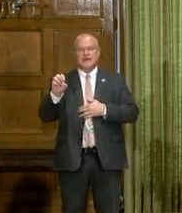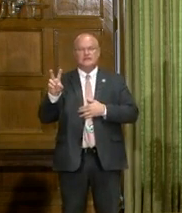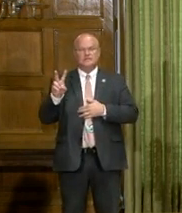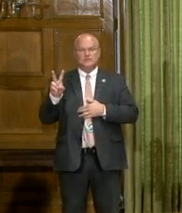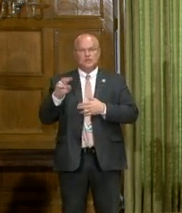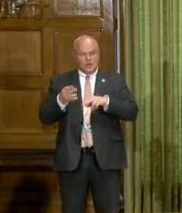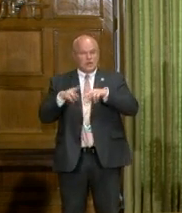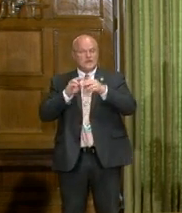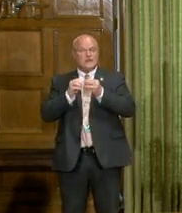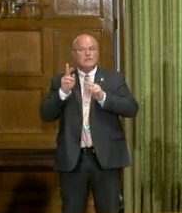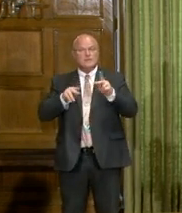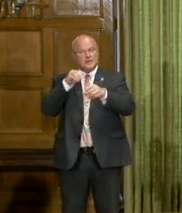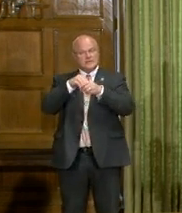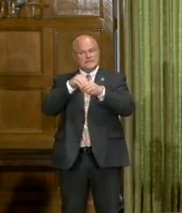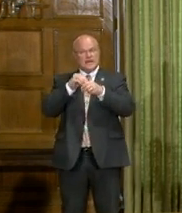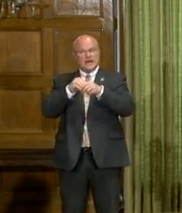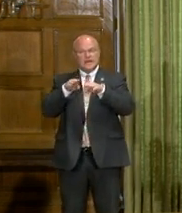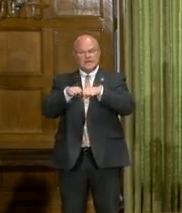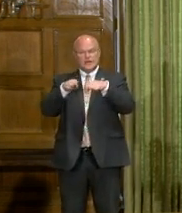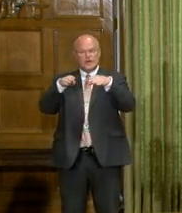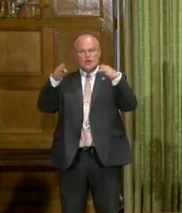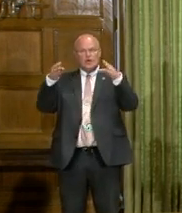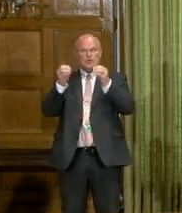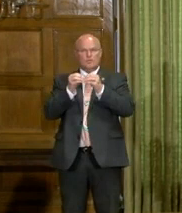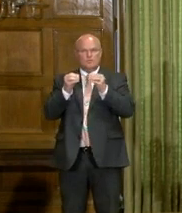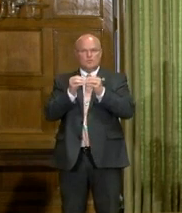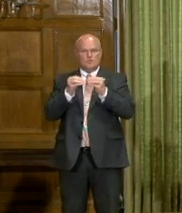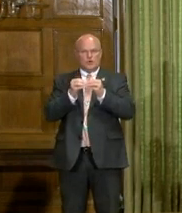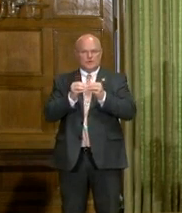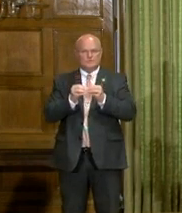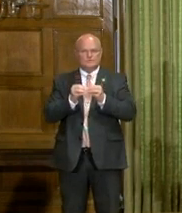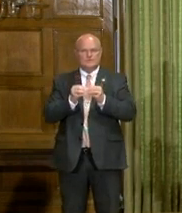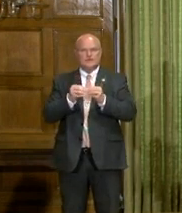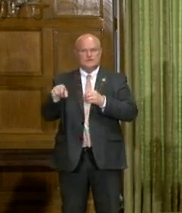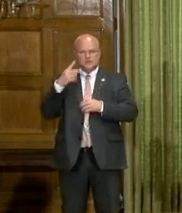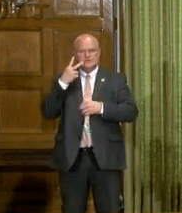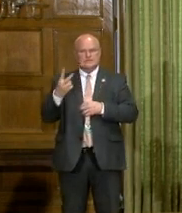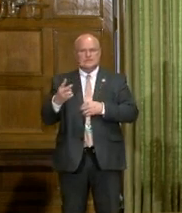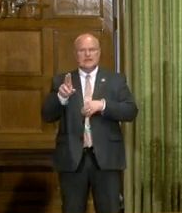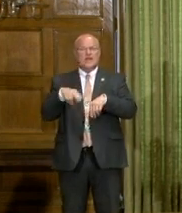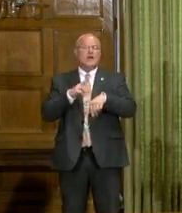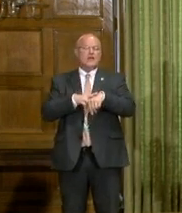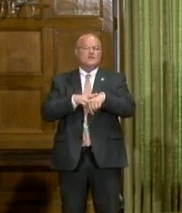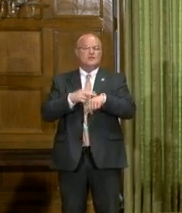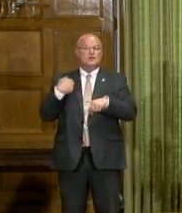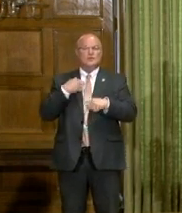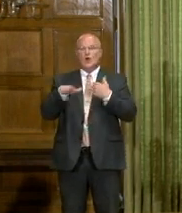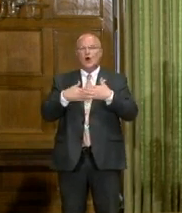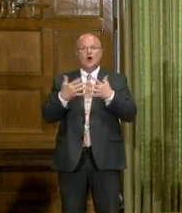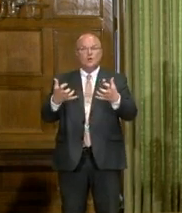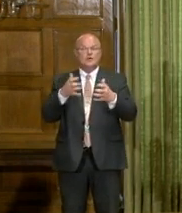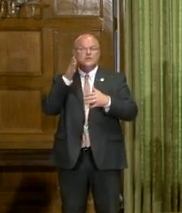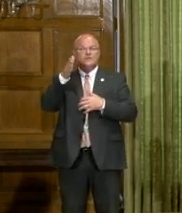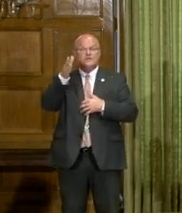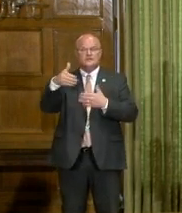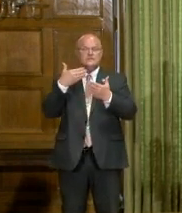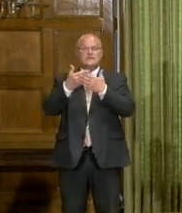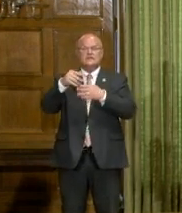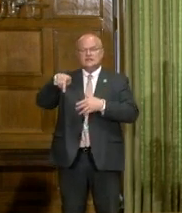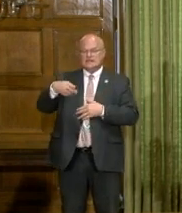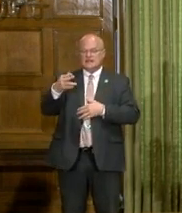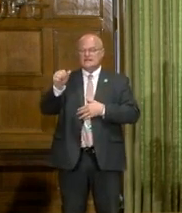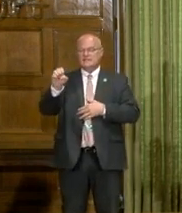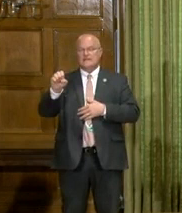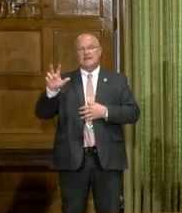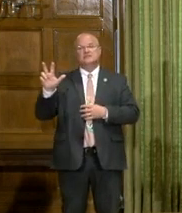people inside, and we'll lift some of these different restrictions, as you can see. And, of course, we all want to eventually get to phase